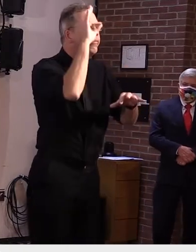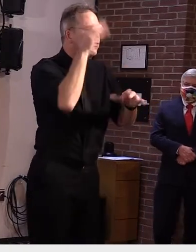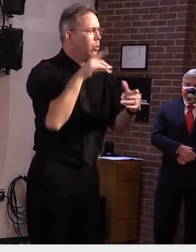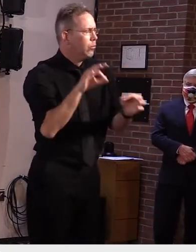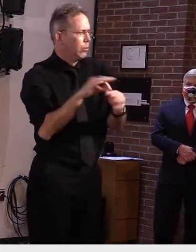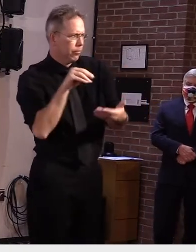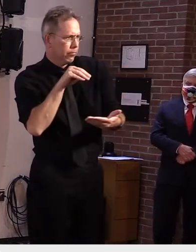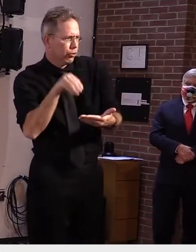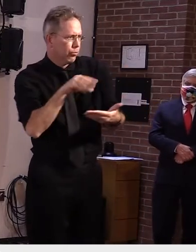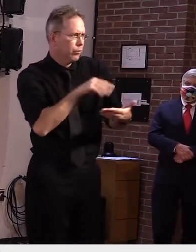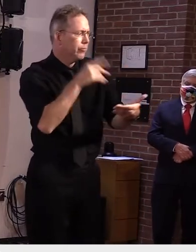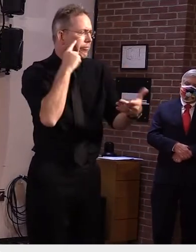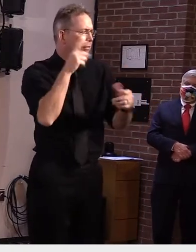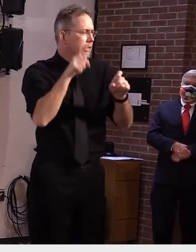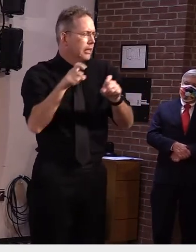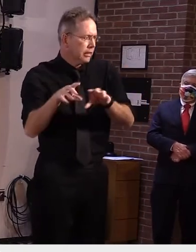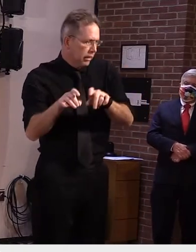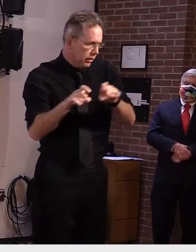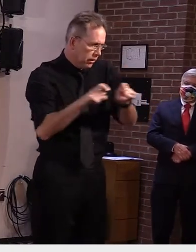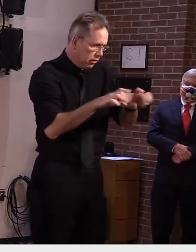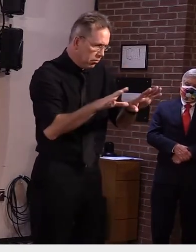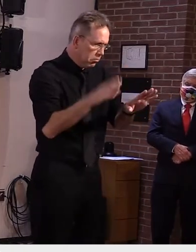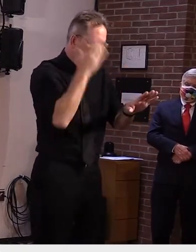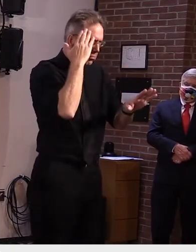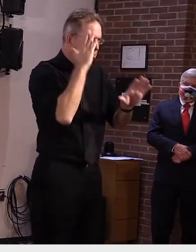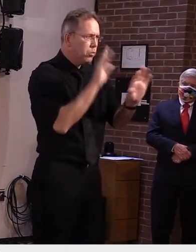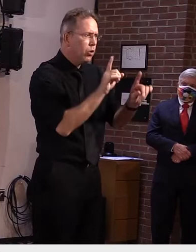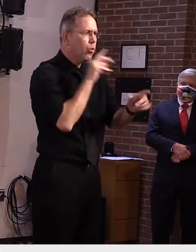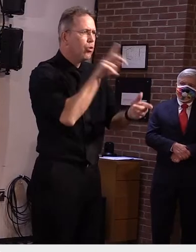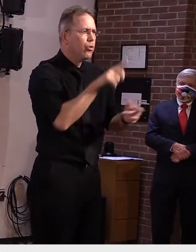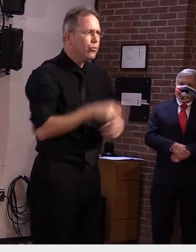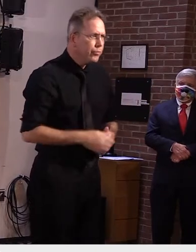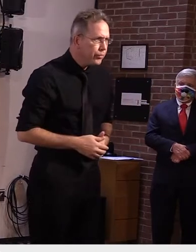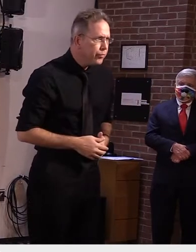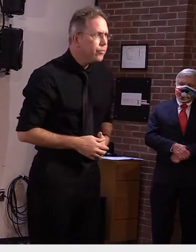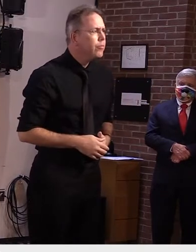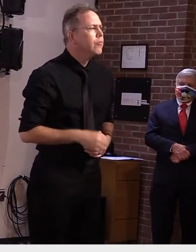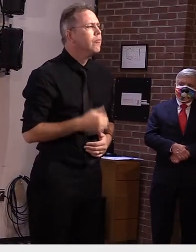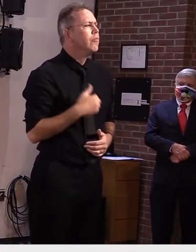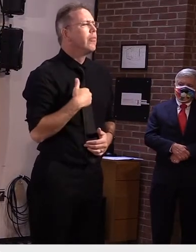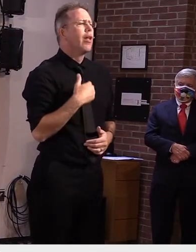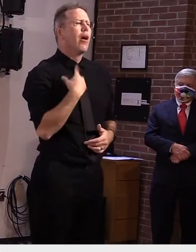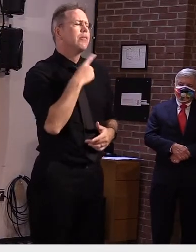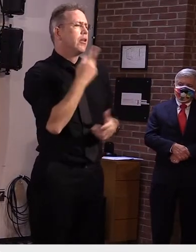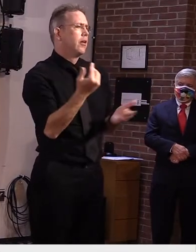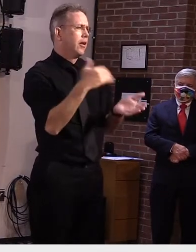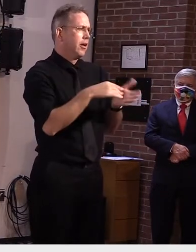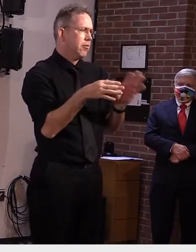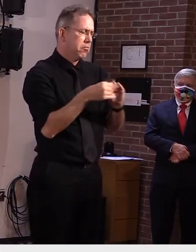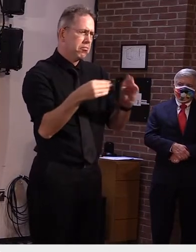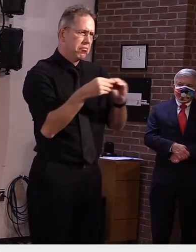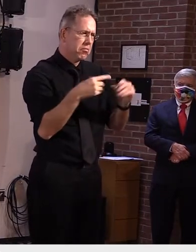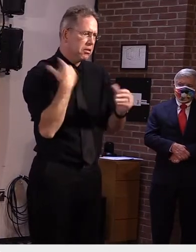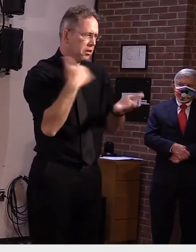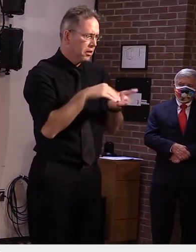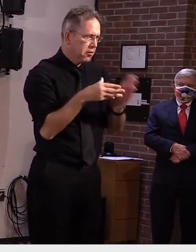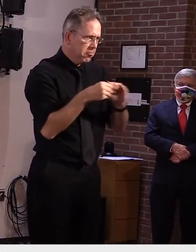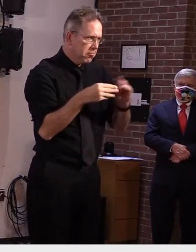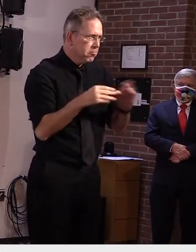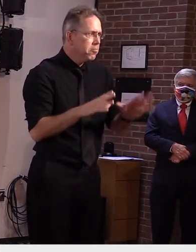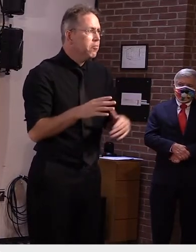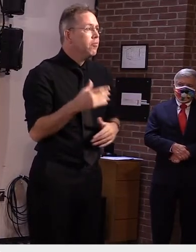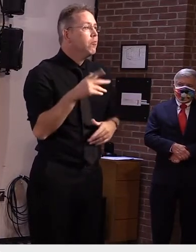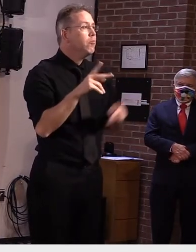show up so that's the concern i share that with with Dr. Kelso that it gives people a false sense of